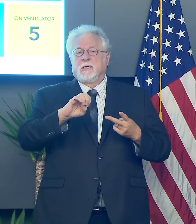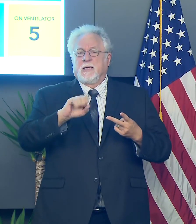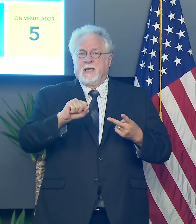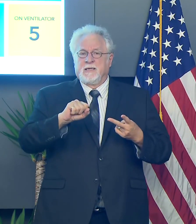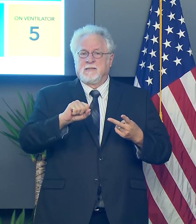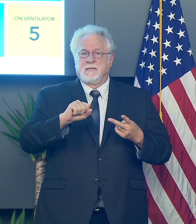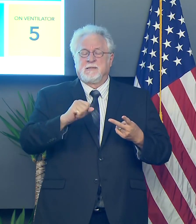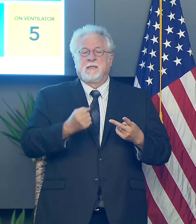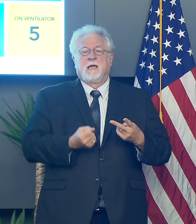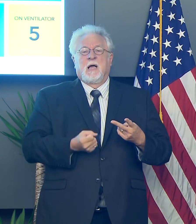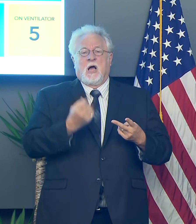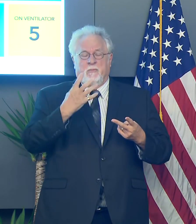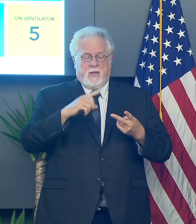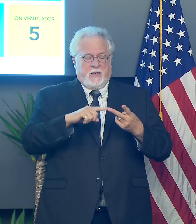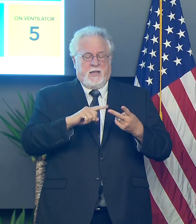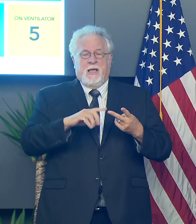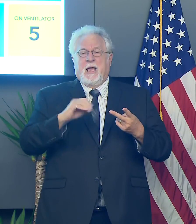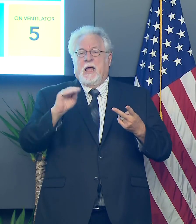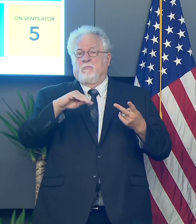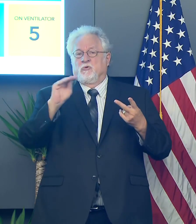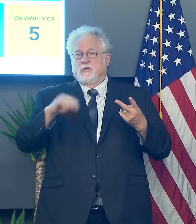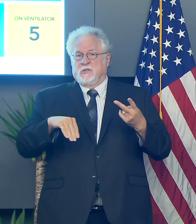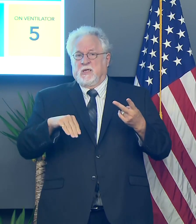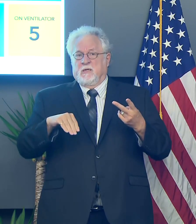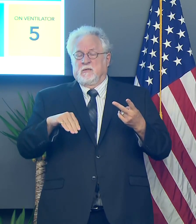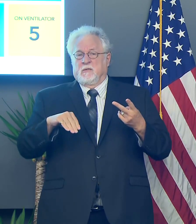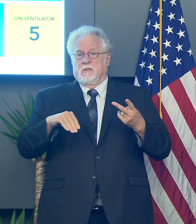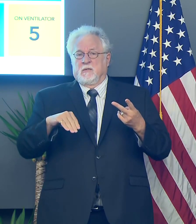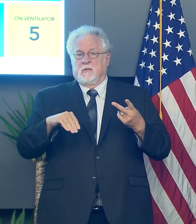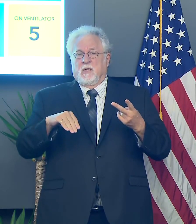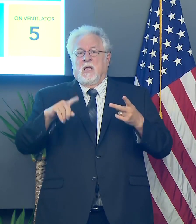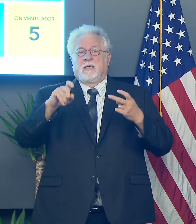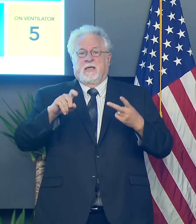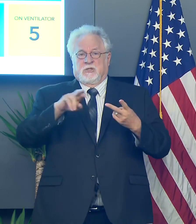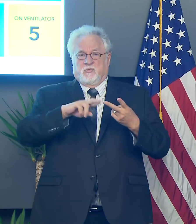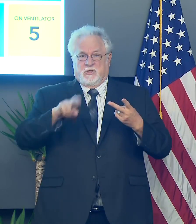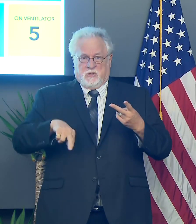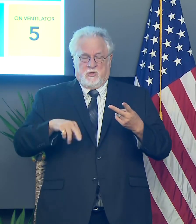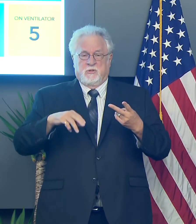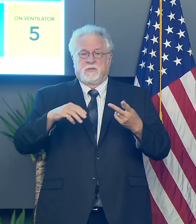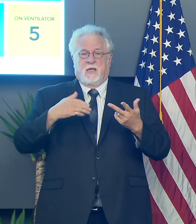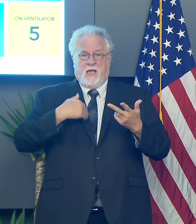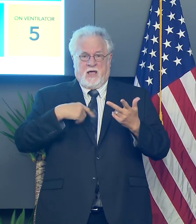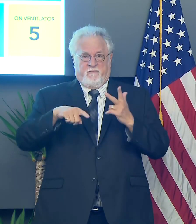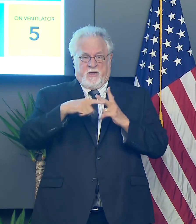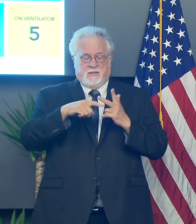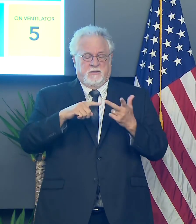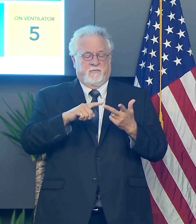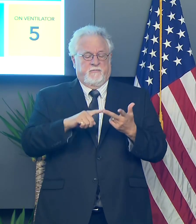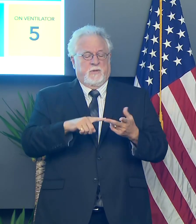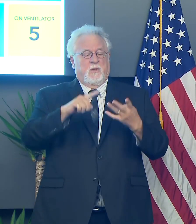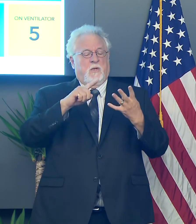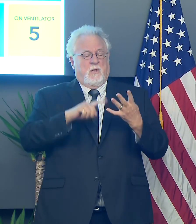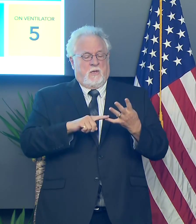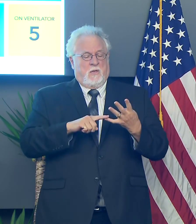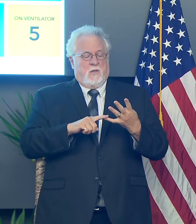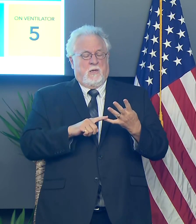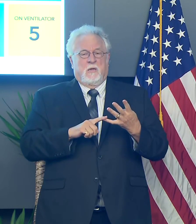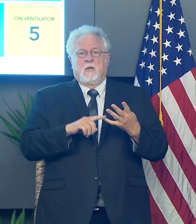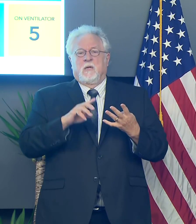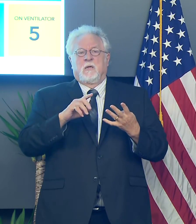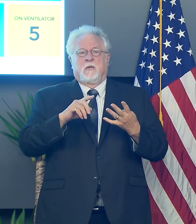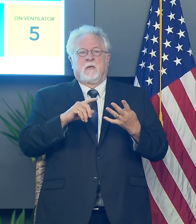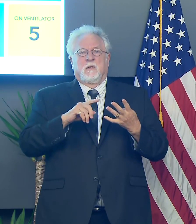both the raw number of cases and, and the percentage of, uh, results that yield a, uh, positive, uh, case,